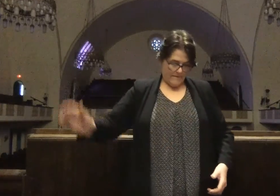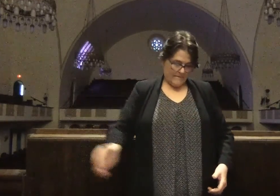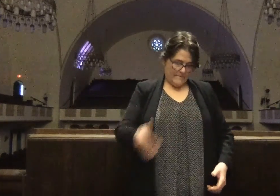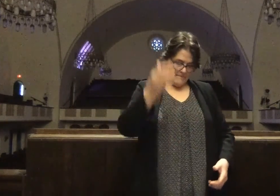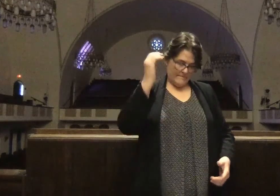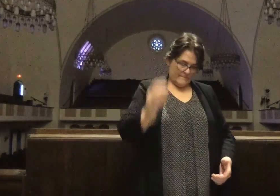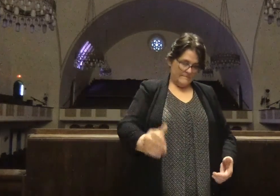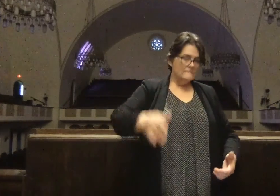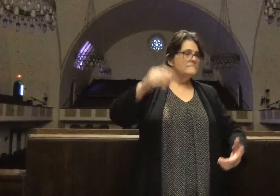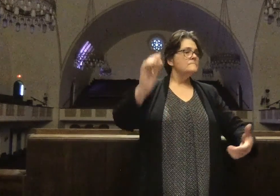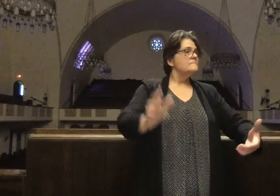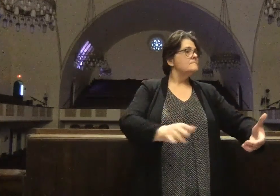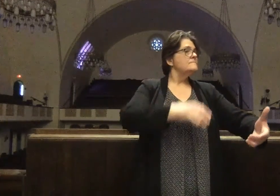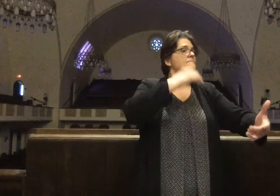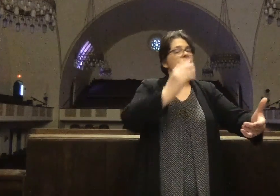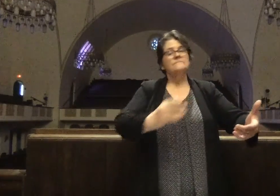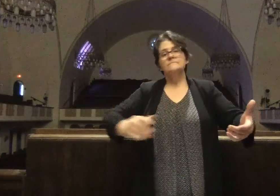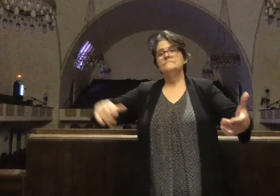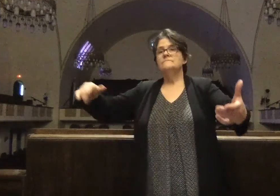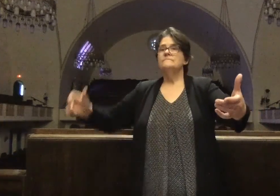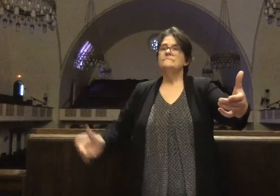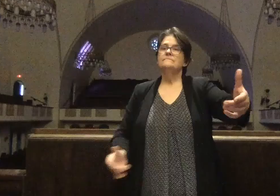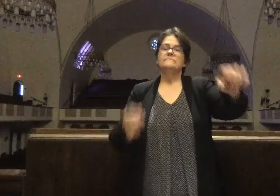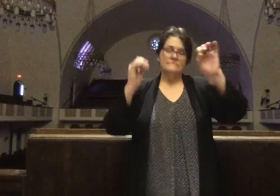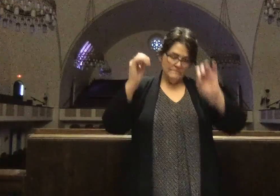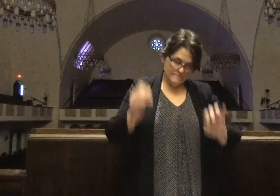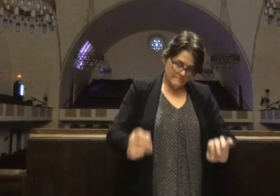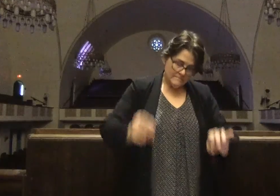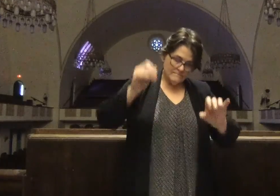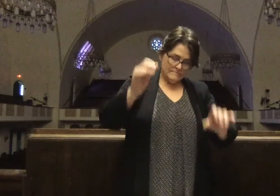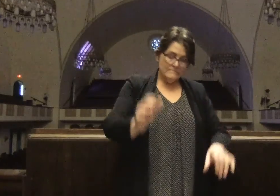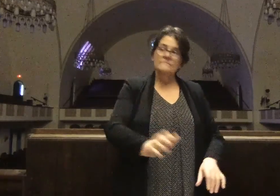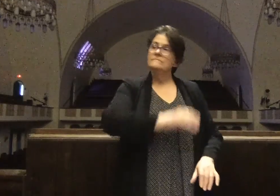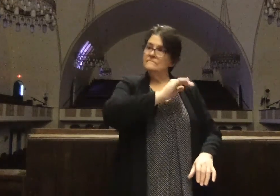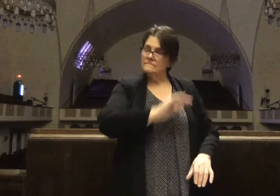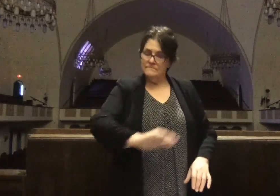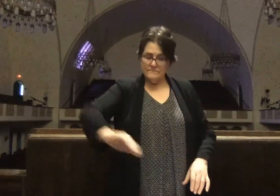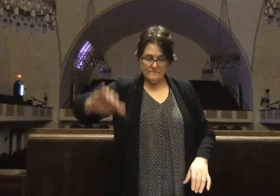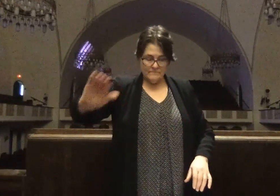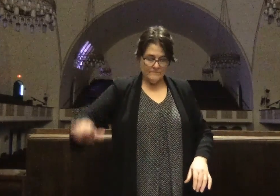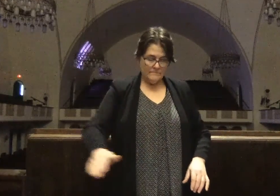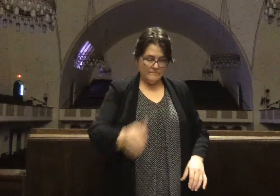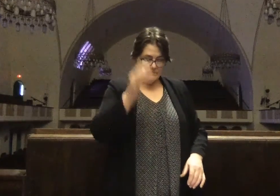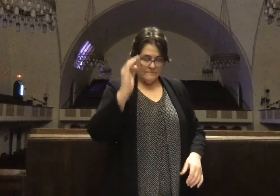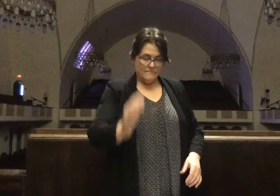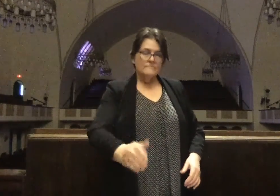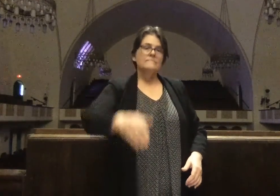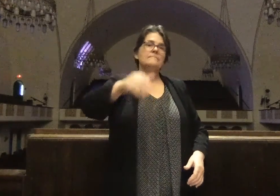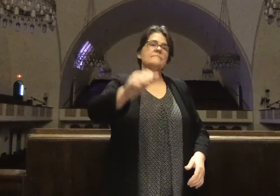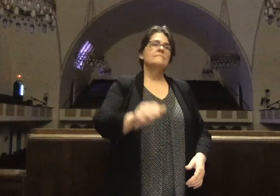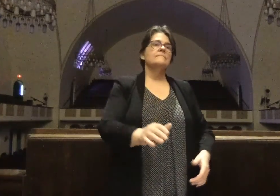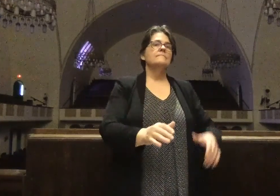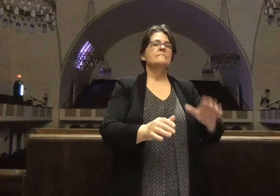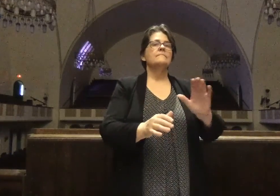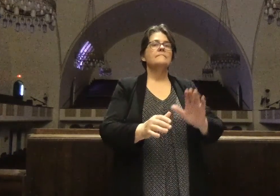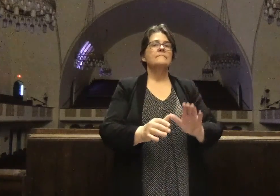with each other, so we are members